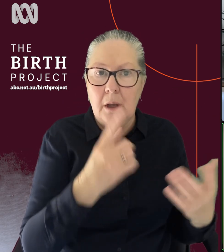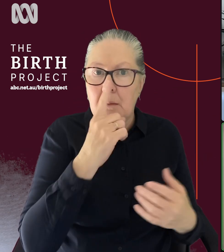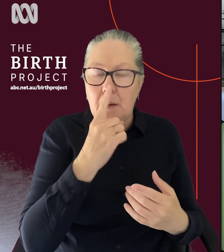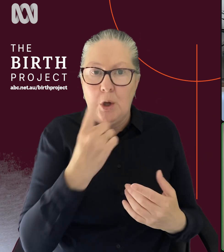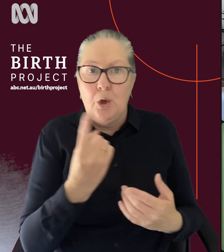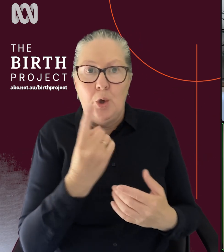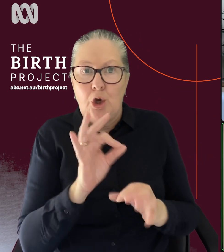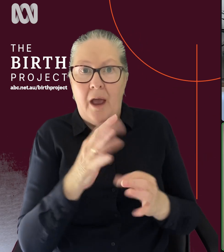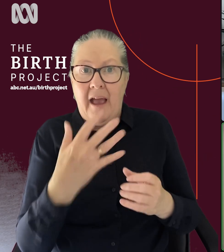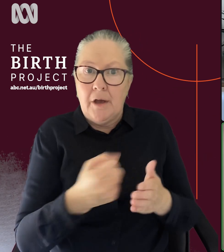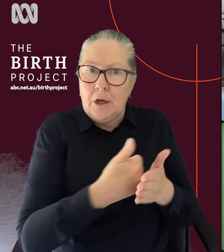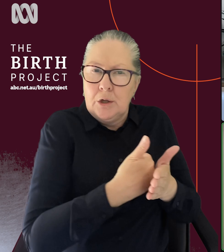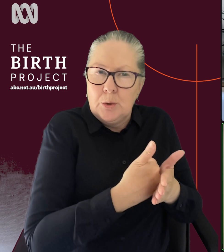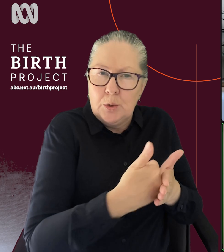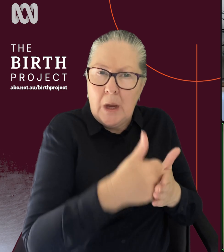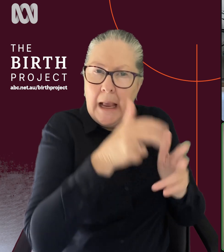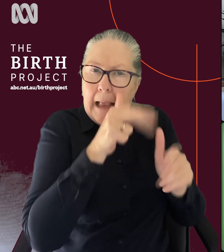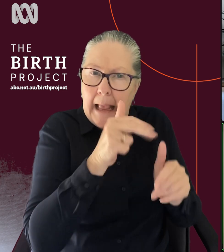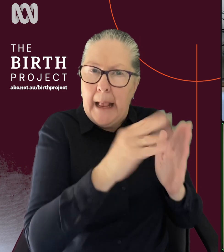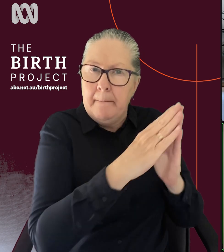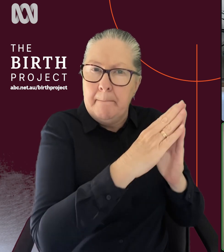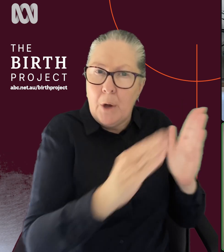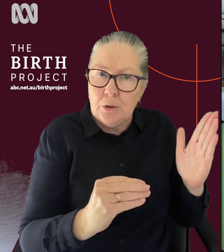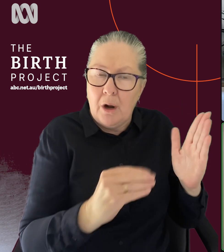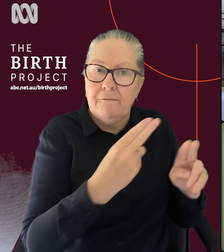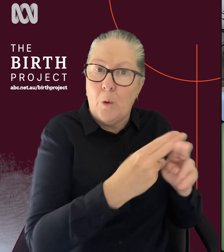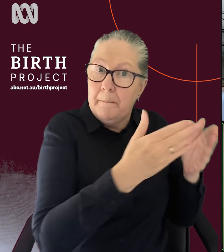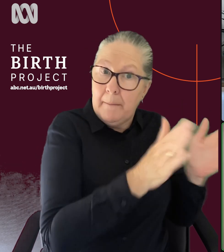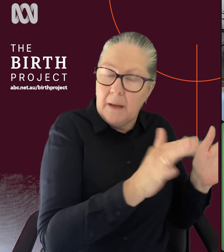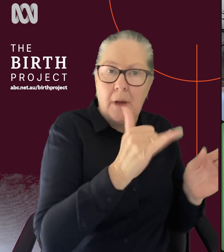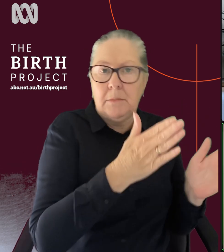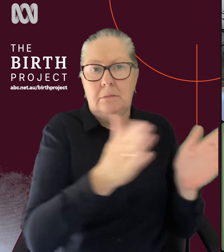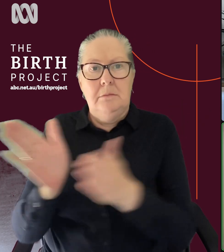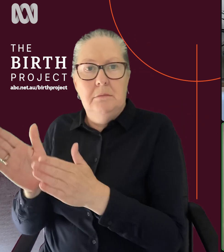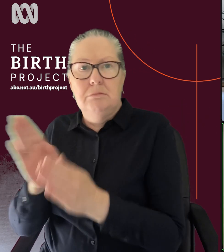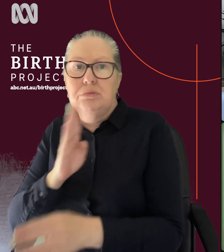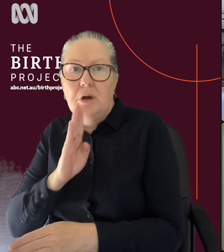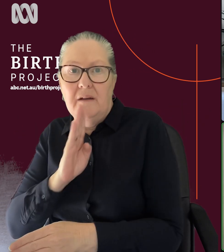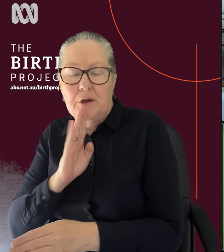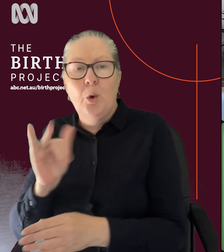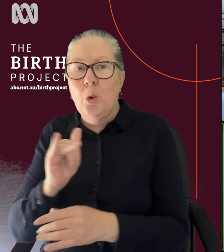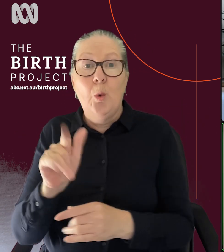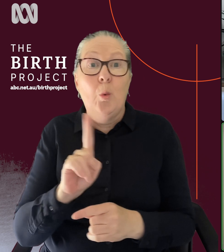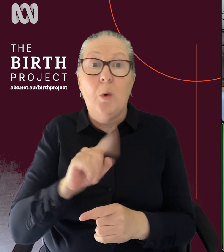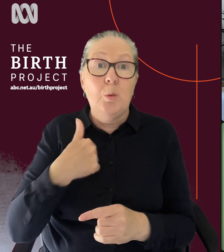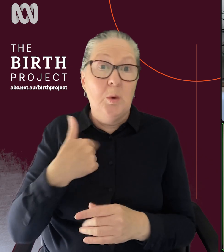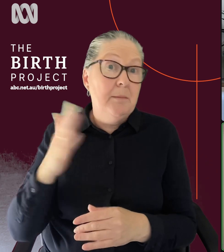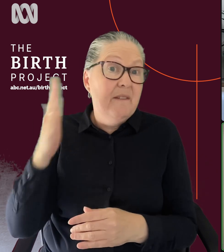publicly funded continuative care model might like to look at private, or they might like to draw on some of the other things that we sort of touched on student